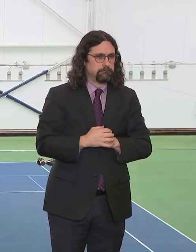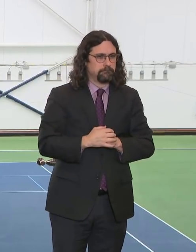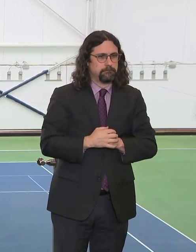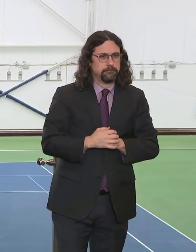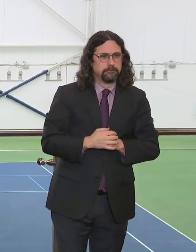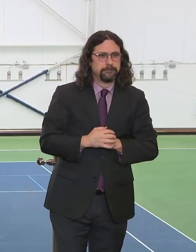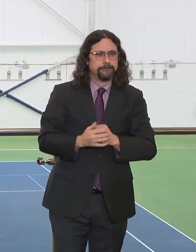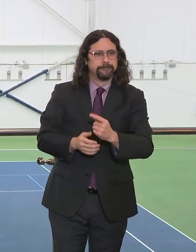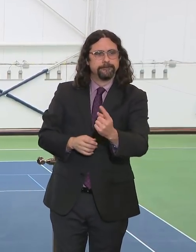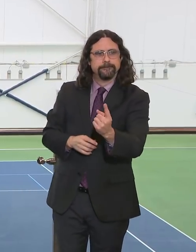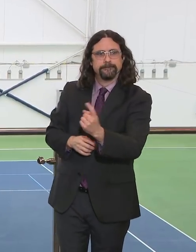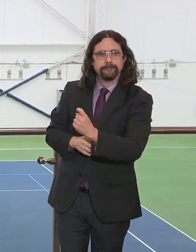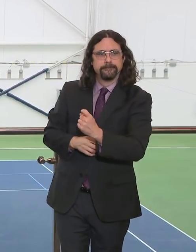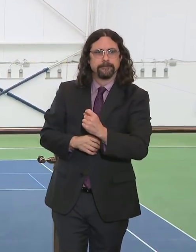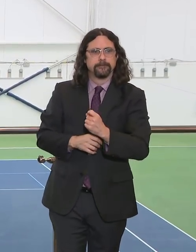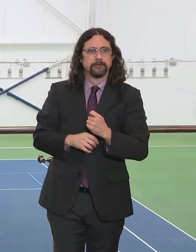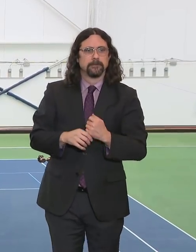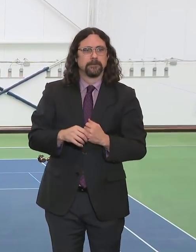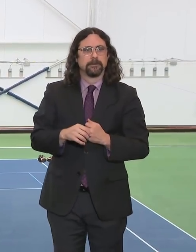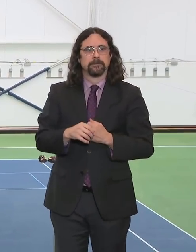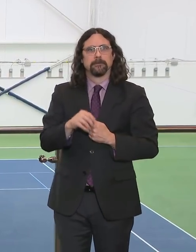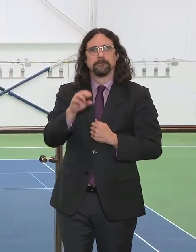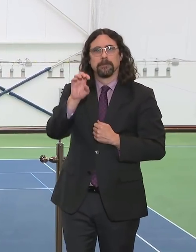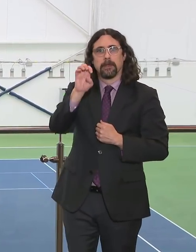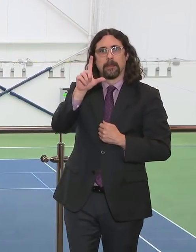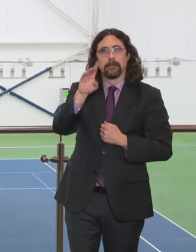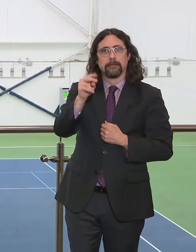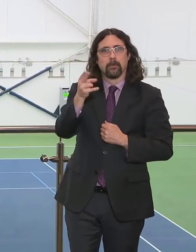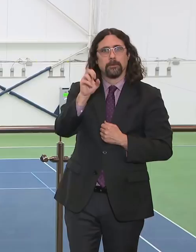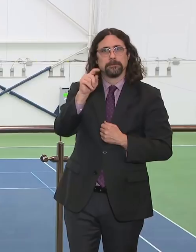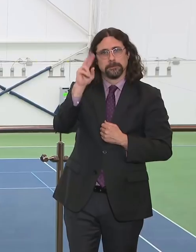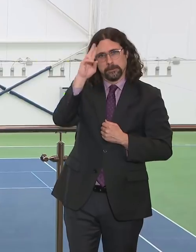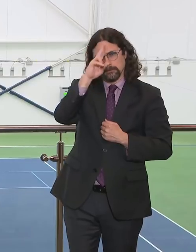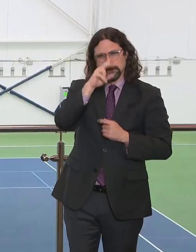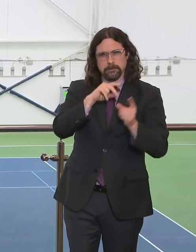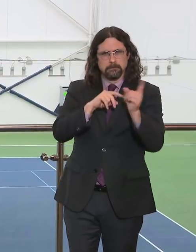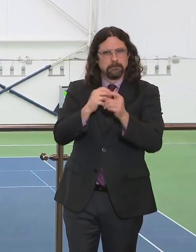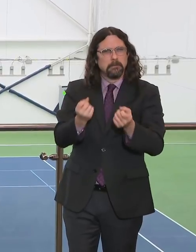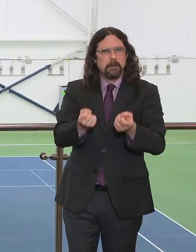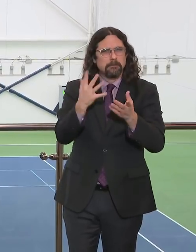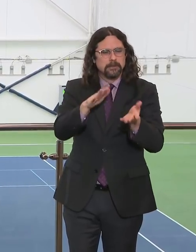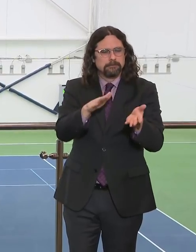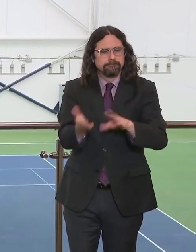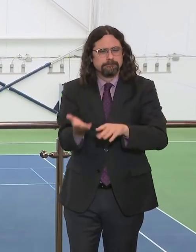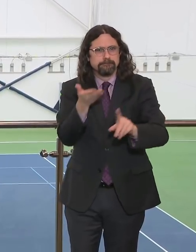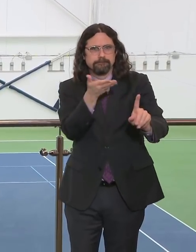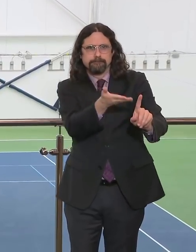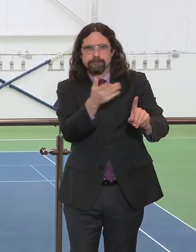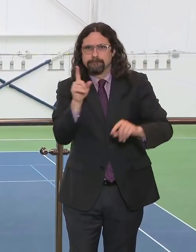say to preface, and then we will artfully, in a ballet-like fashion, go around each other.